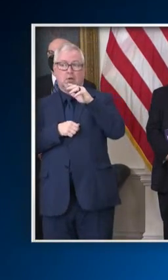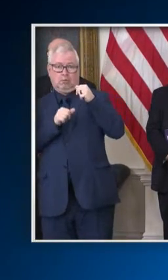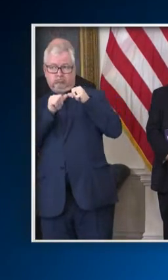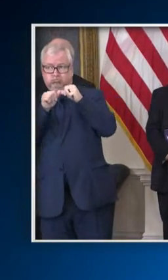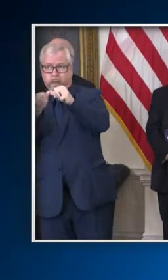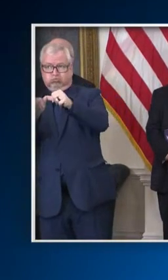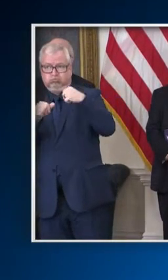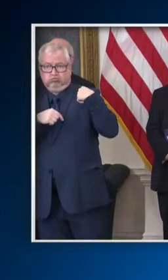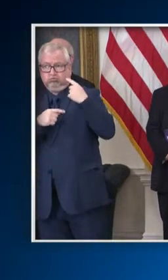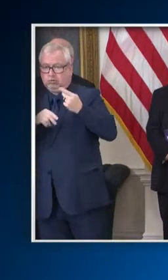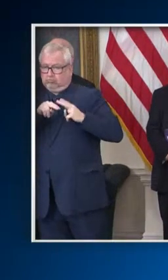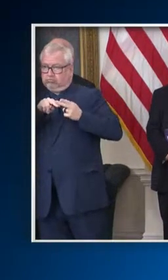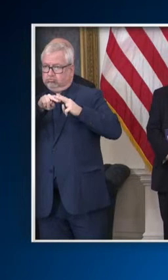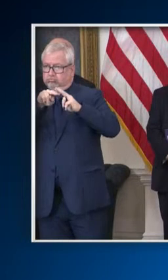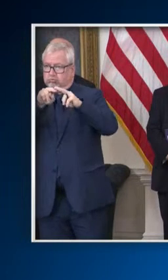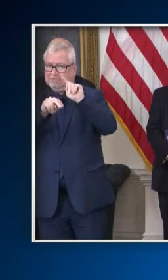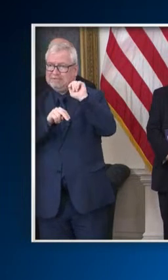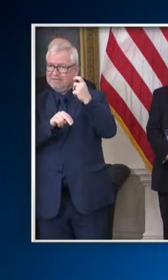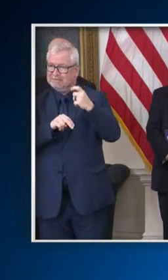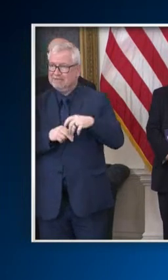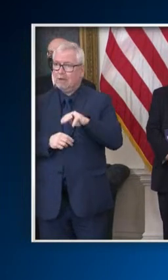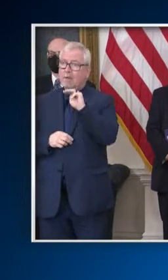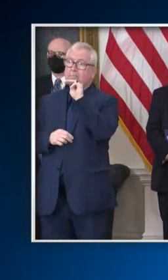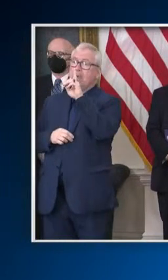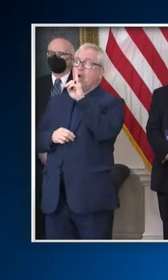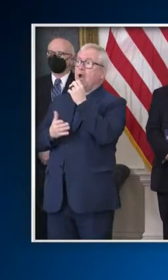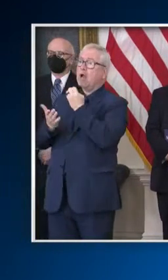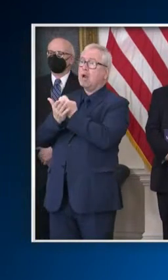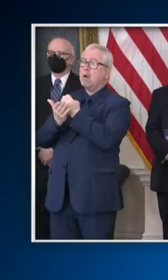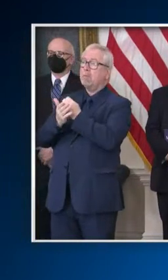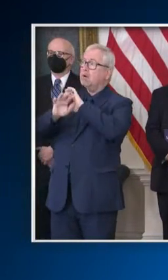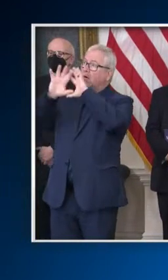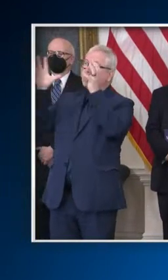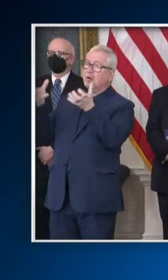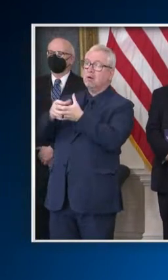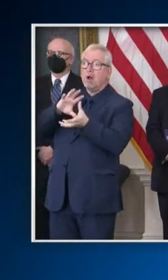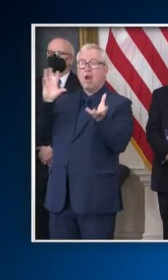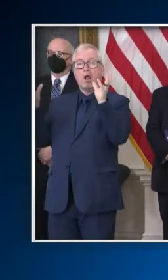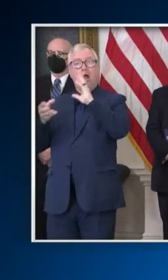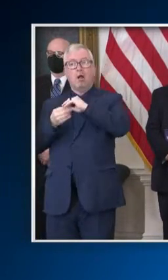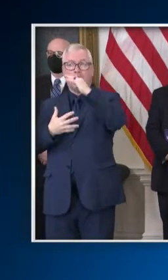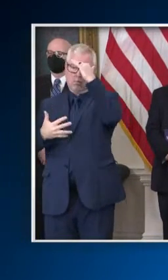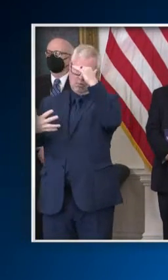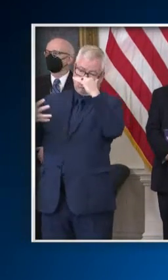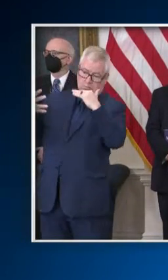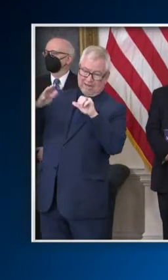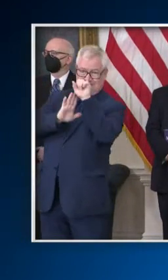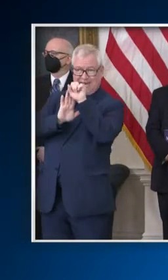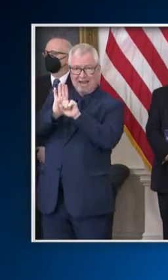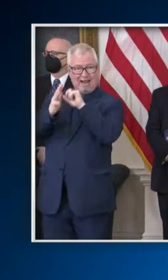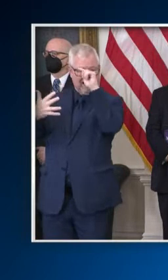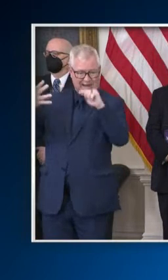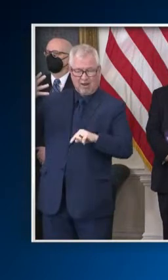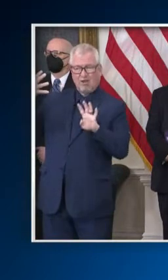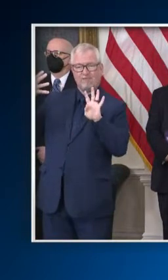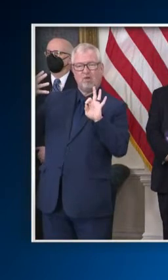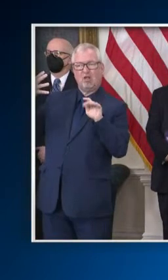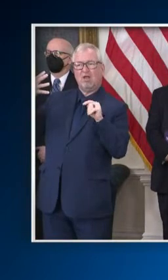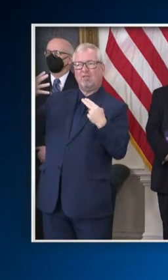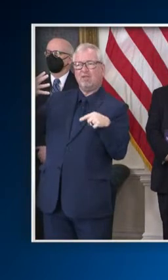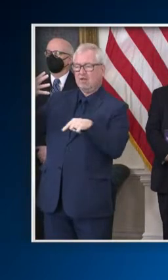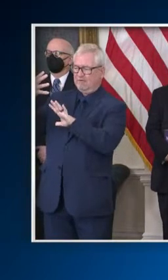economic performance was 49th out of 50 states. Businesses, jobs, and taxpayers